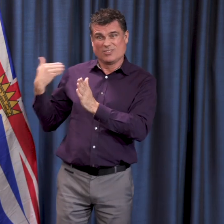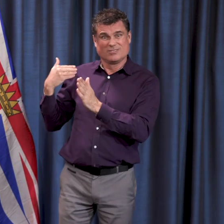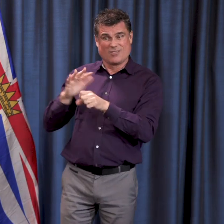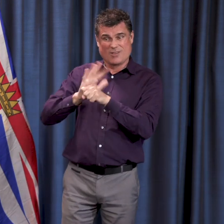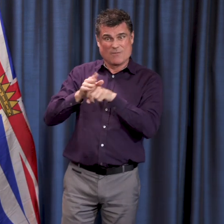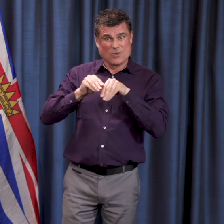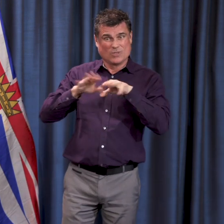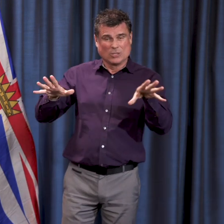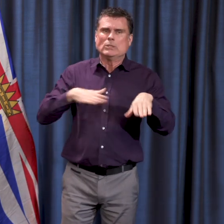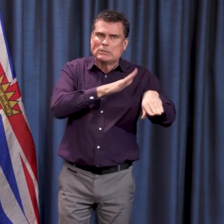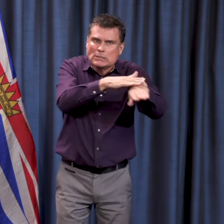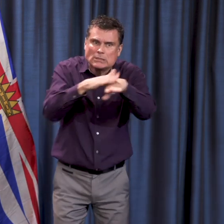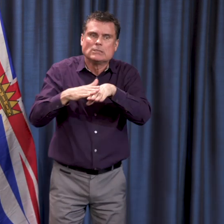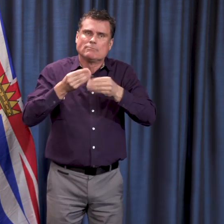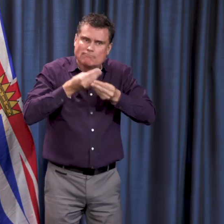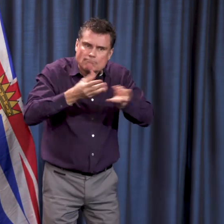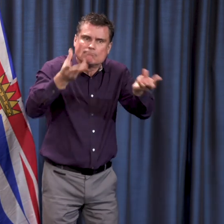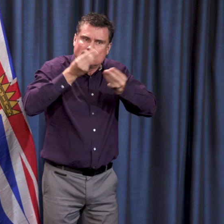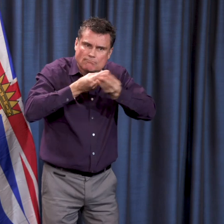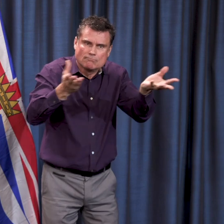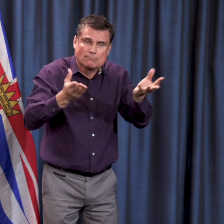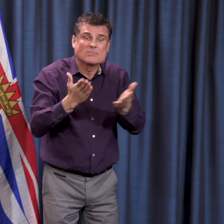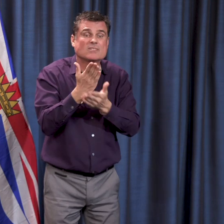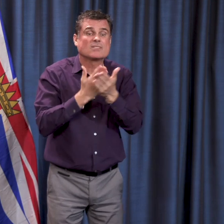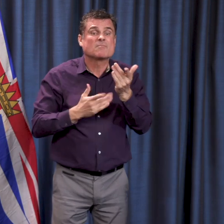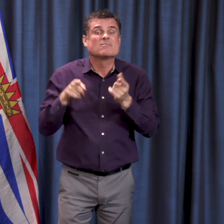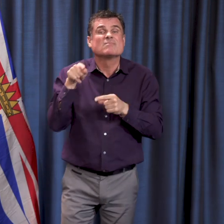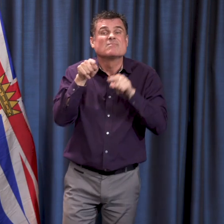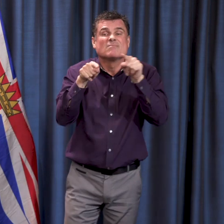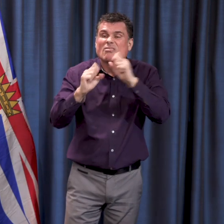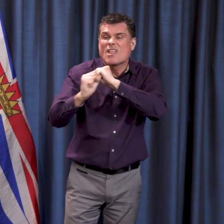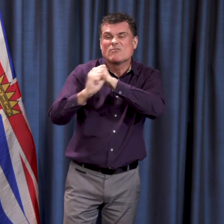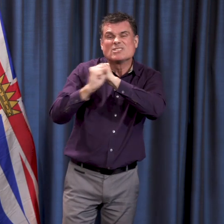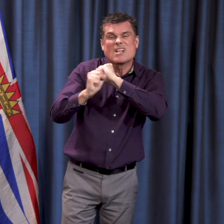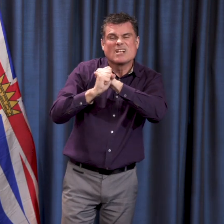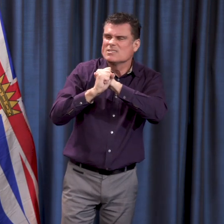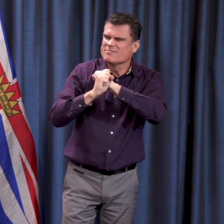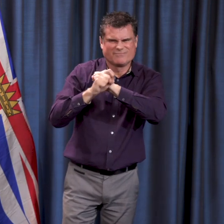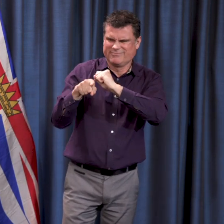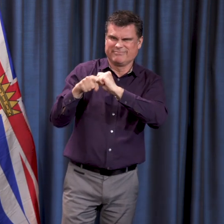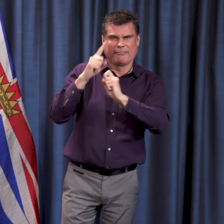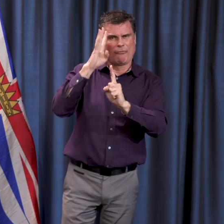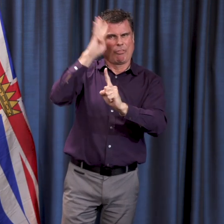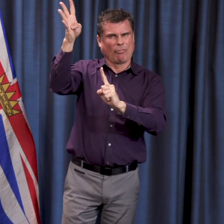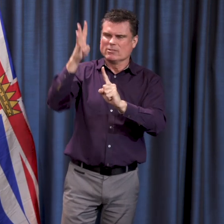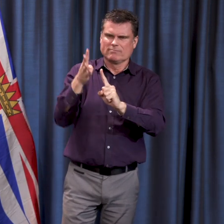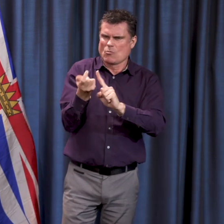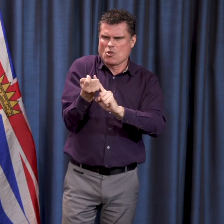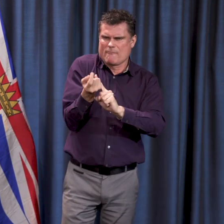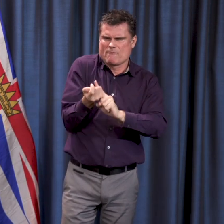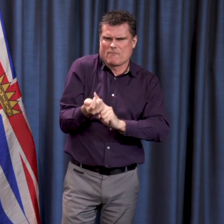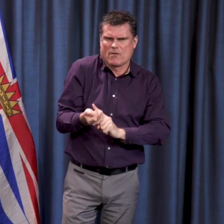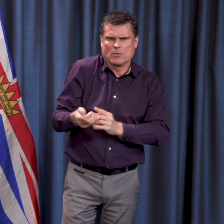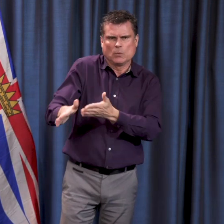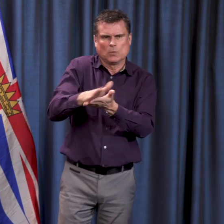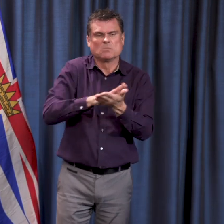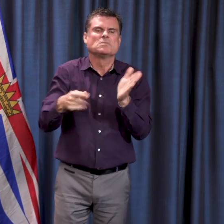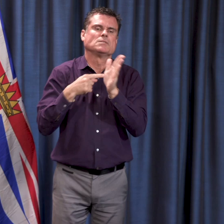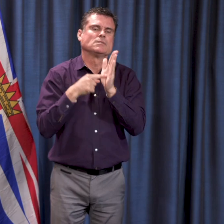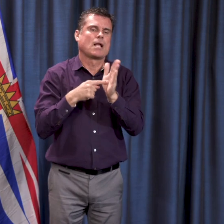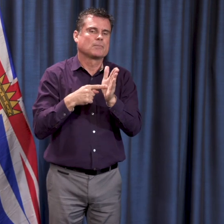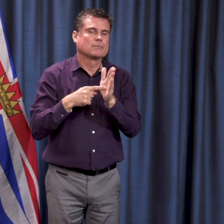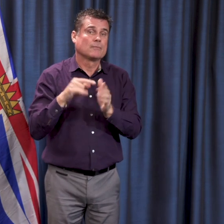market and are pulling many of them. ICBC, for example, has proactively pulled its campaign on the changes to make ICBC more affordable.